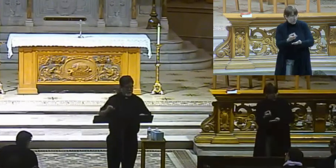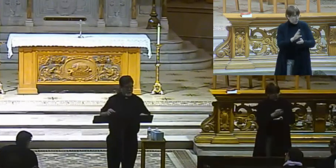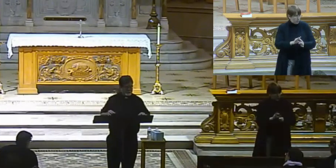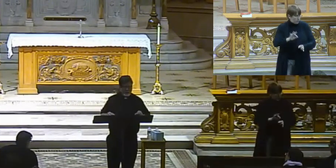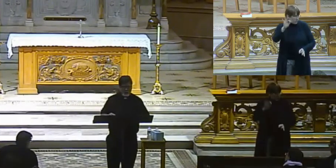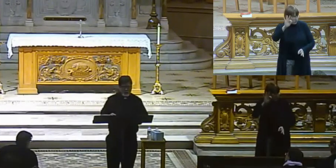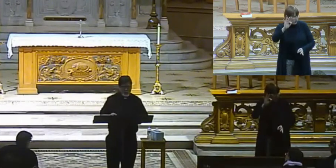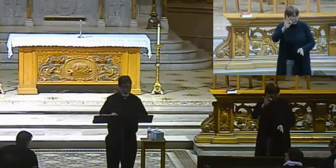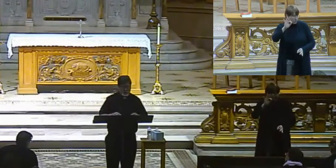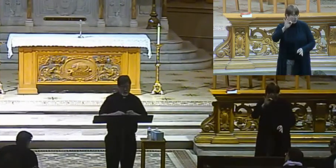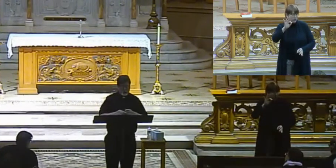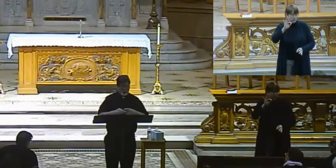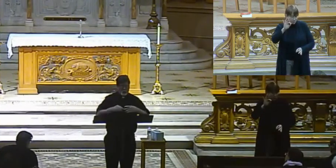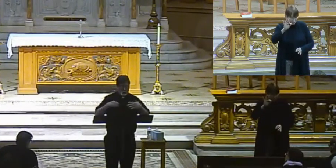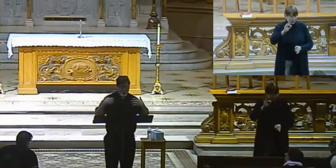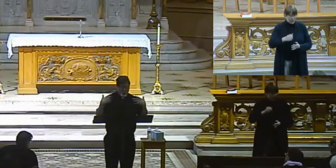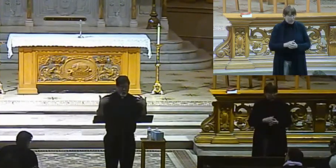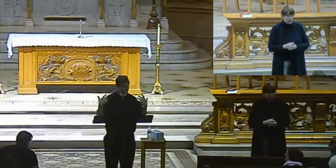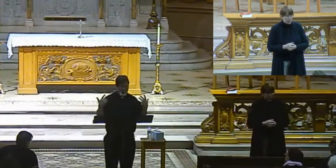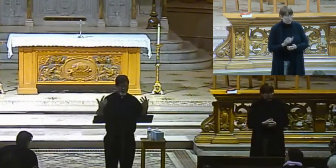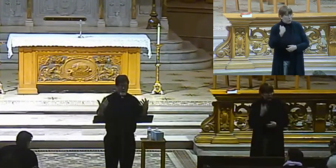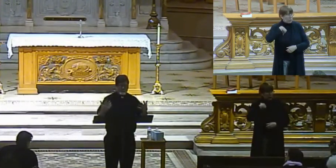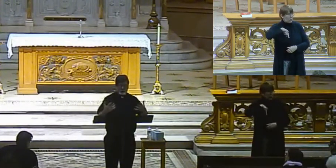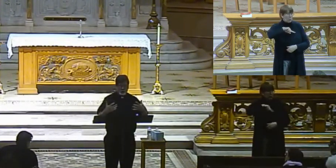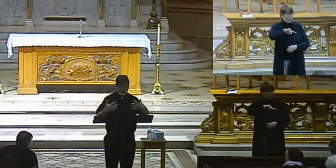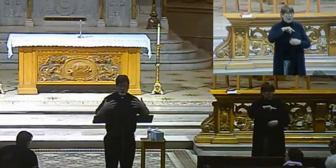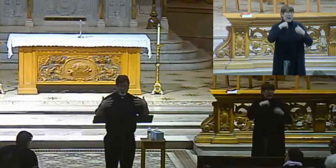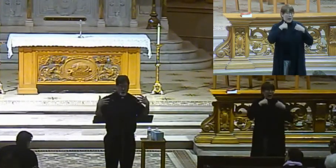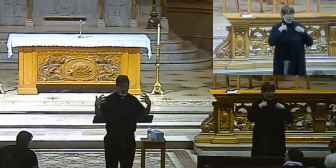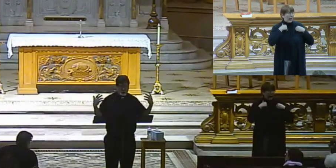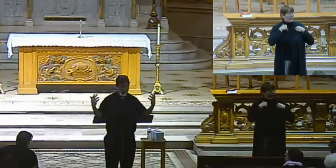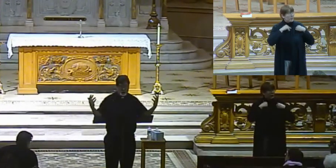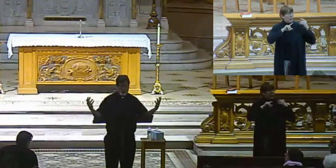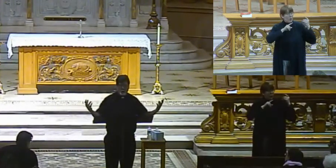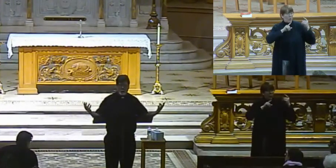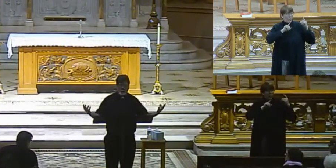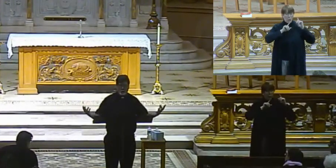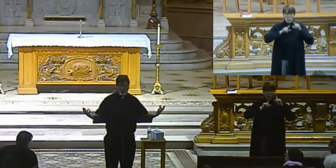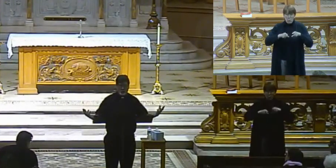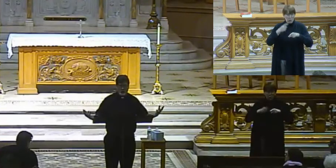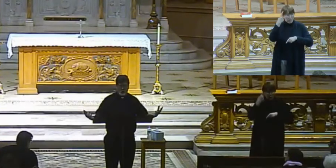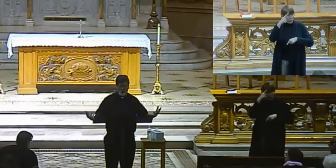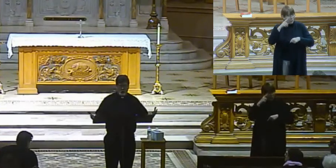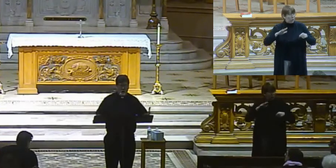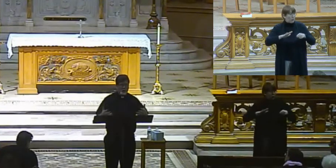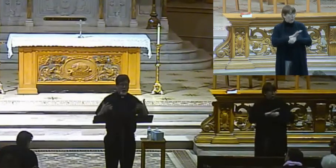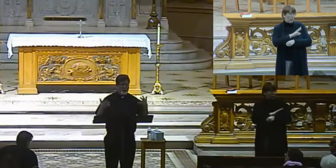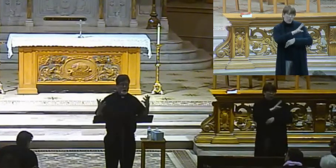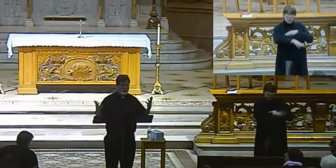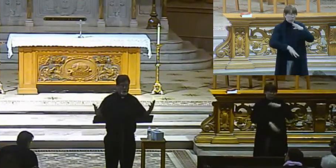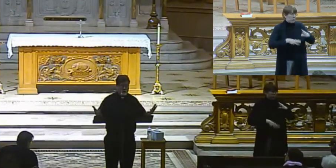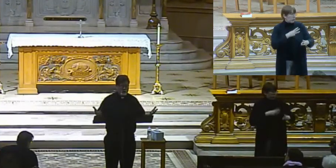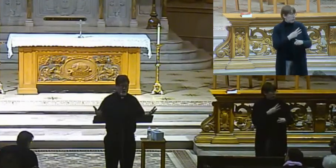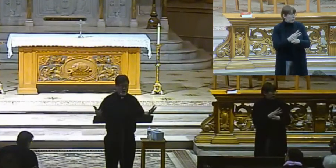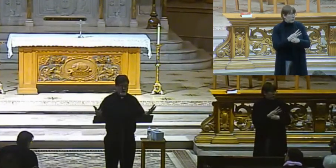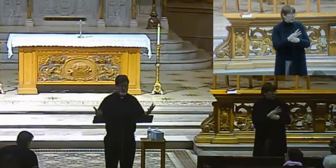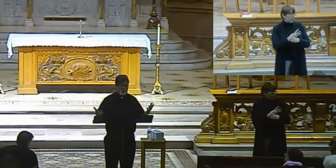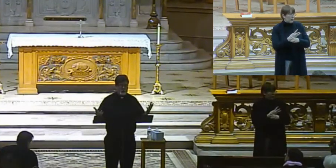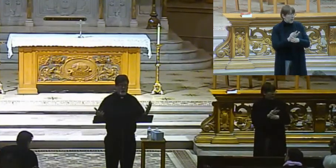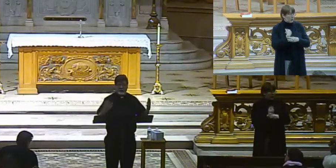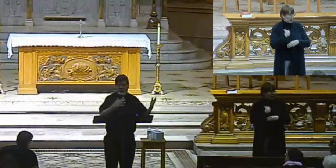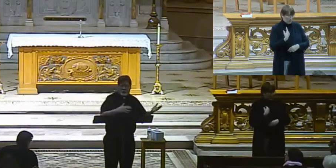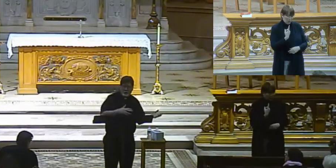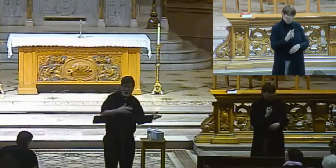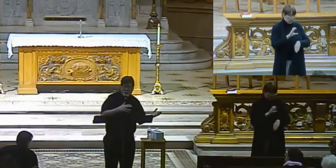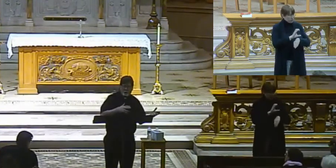Spirit, all right? So, we are, we have a mission to the entire world. We are not a church that's